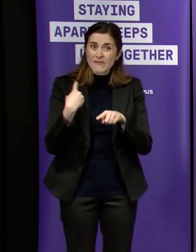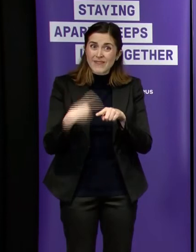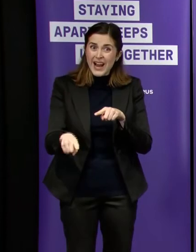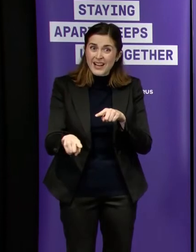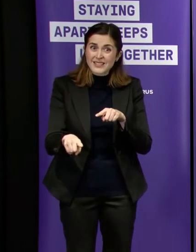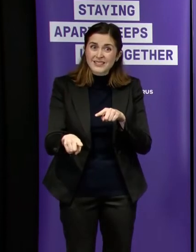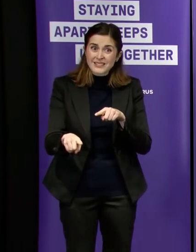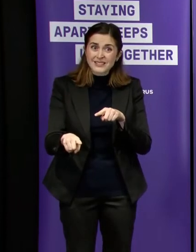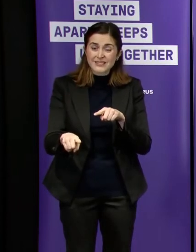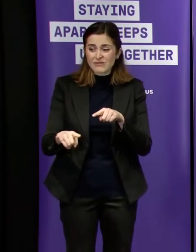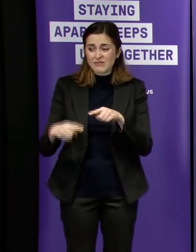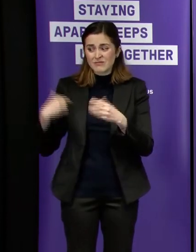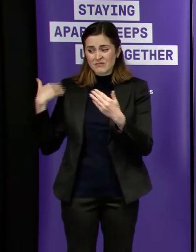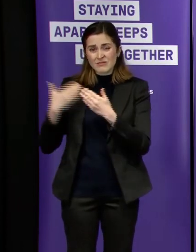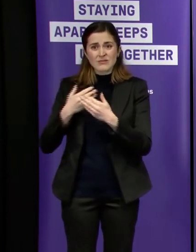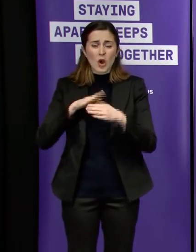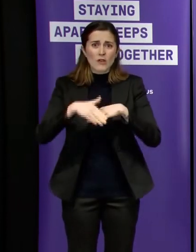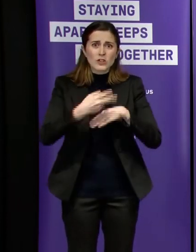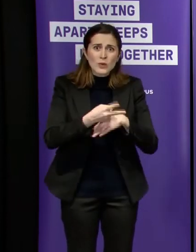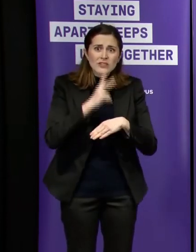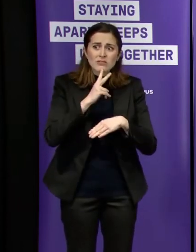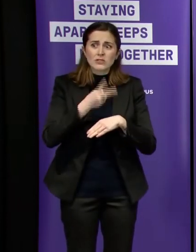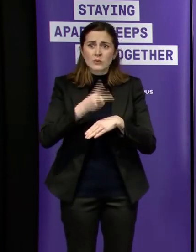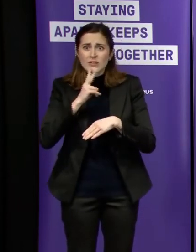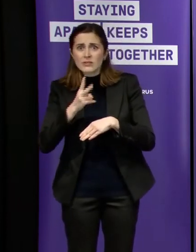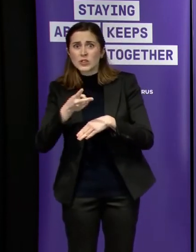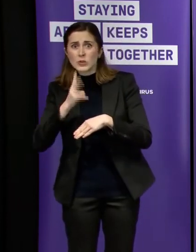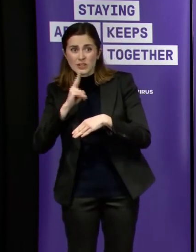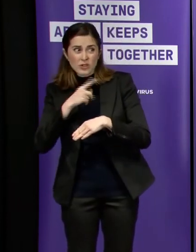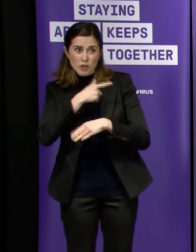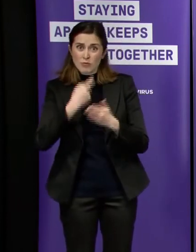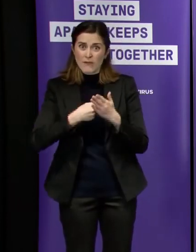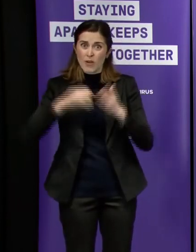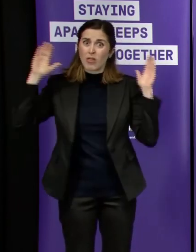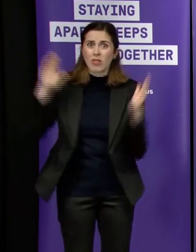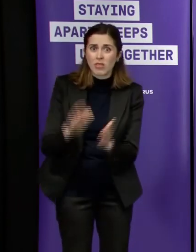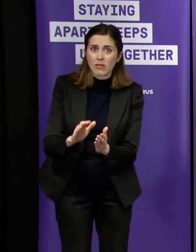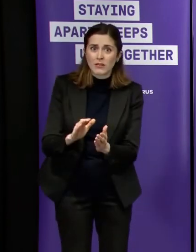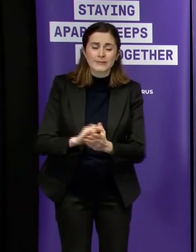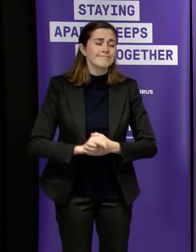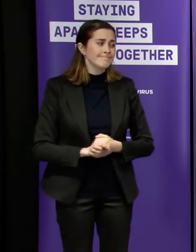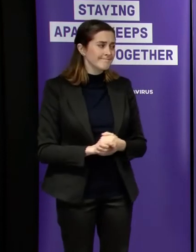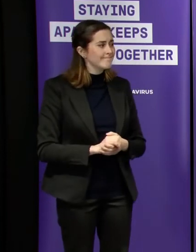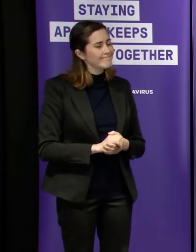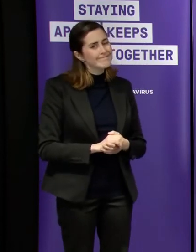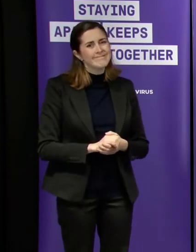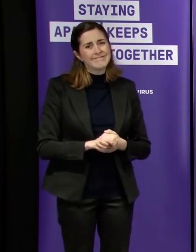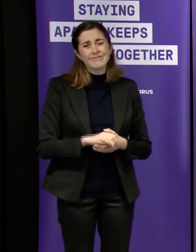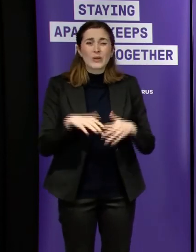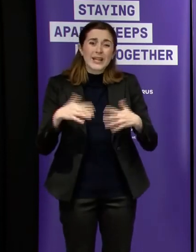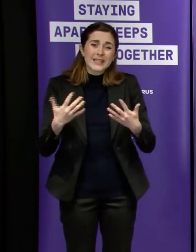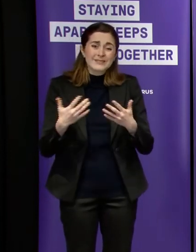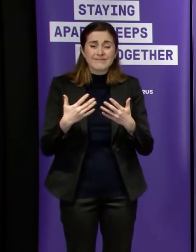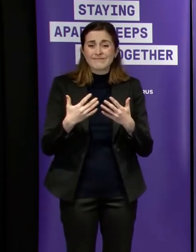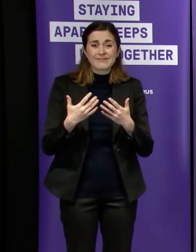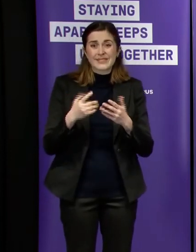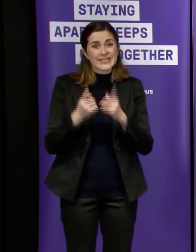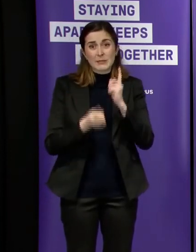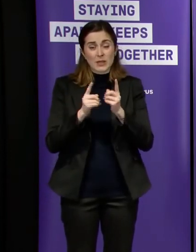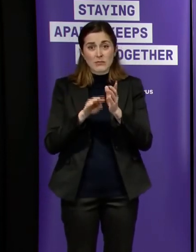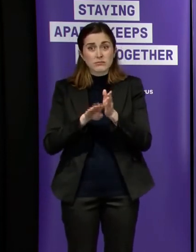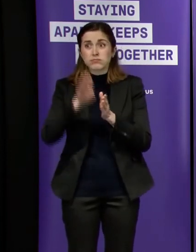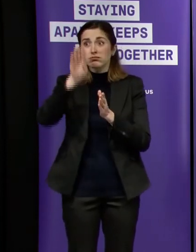oh look i think you know numbers uh yeah numbers go up and down um i would